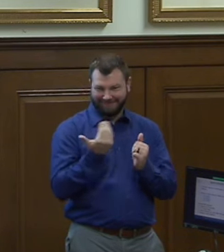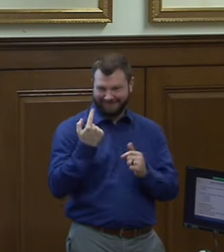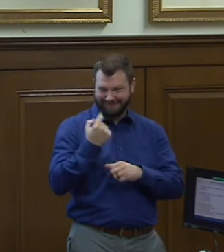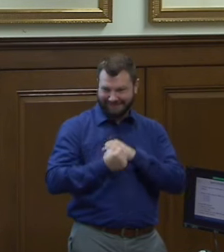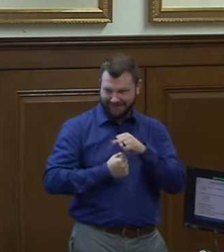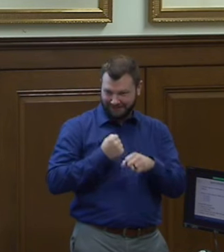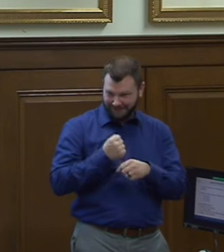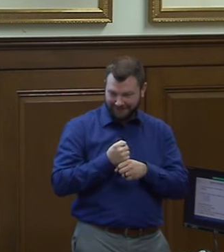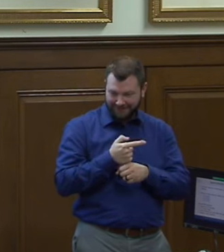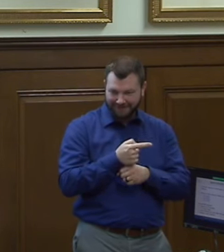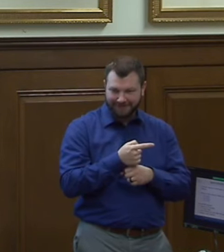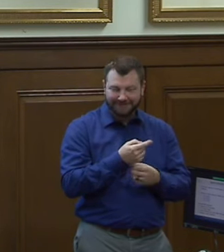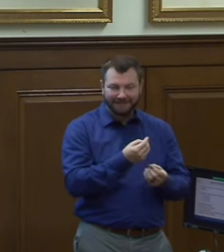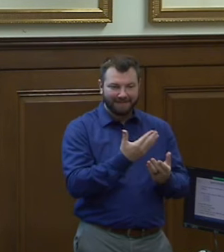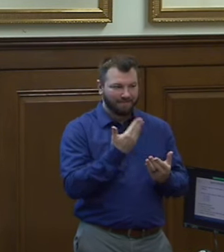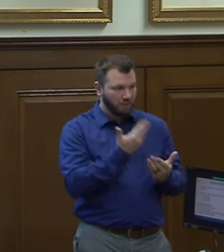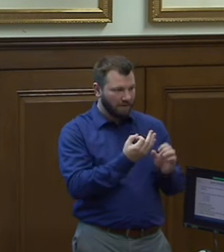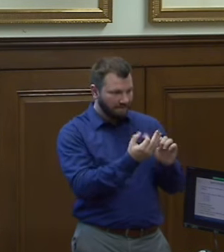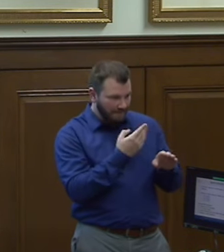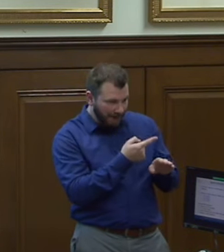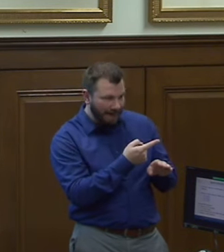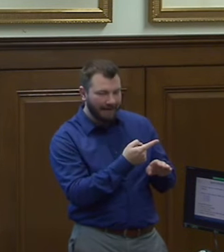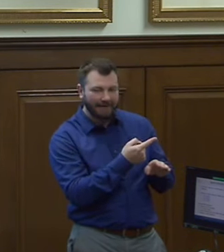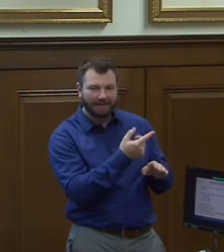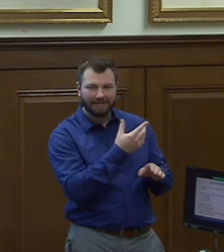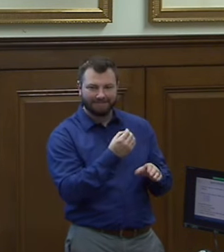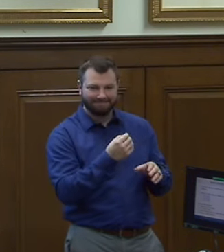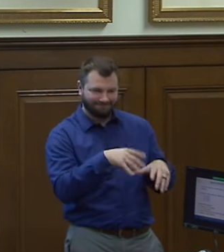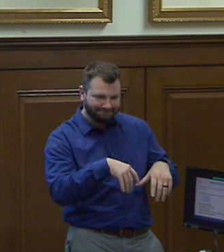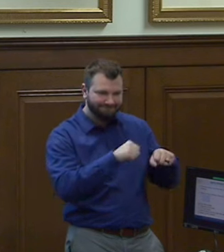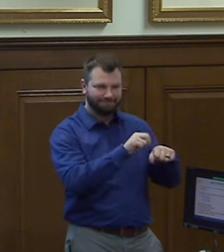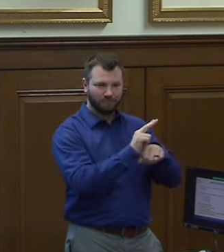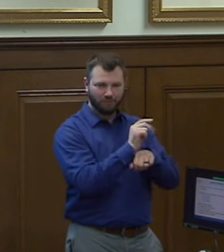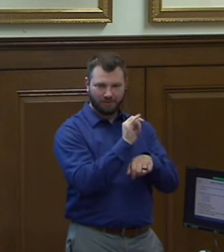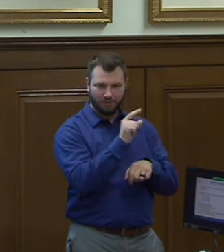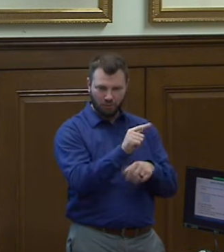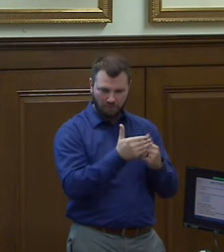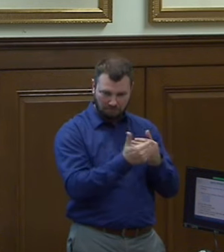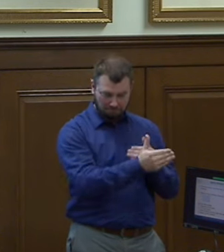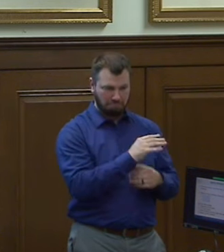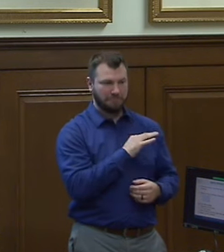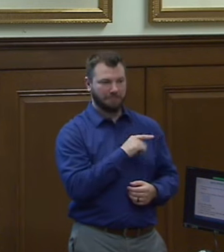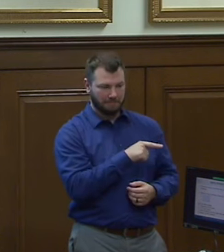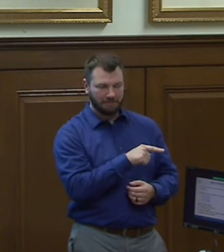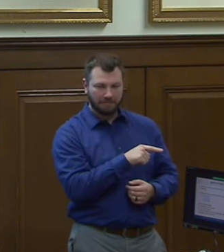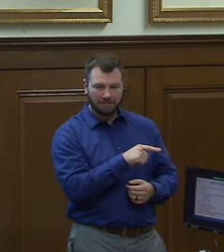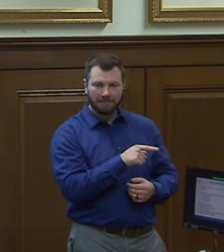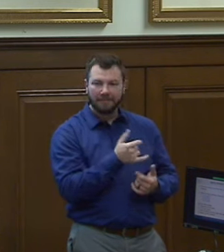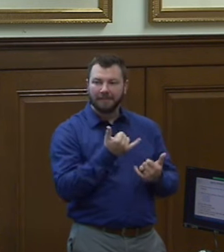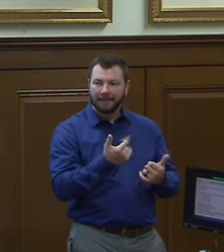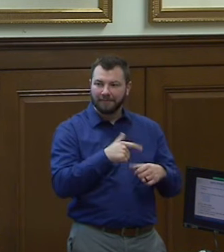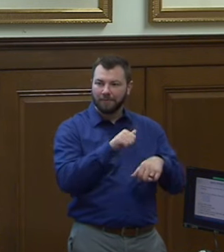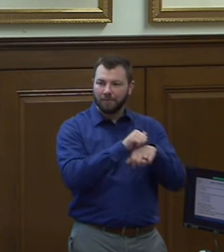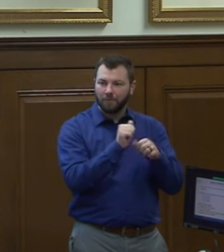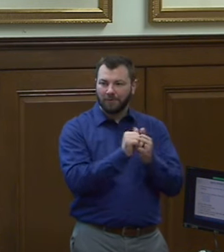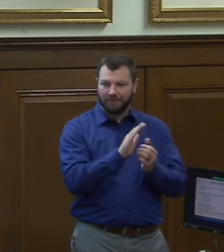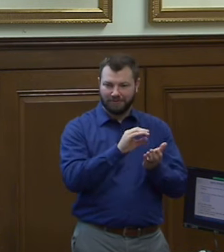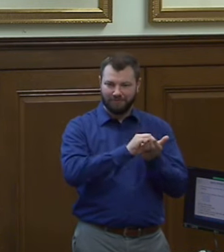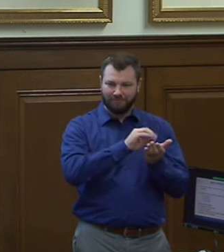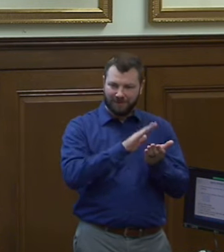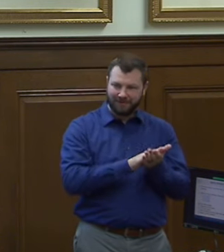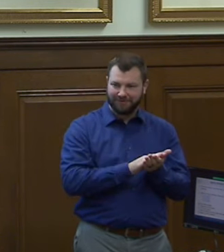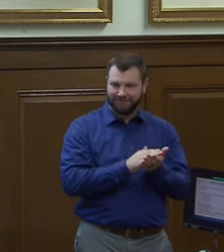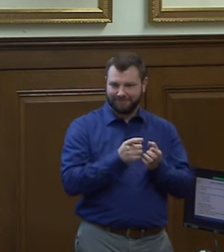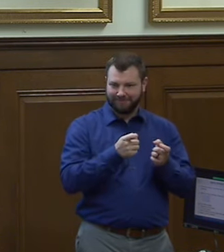that have given us some really good feedback and adopted use of the tool and are now working with their records custodians